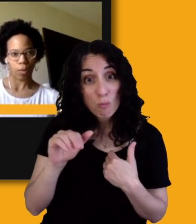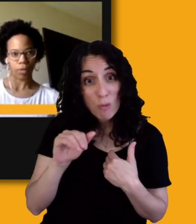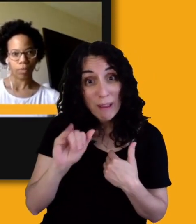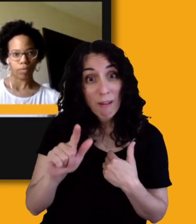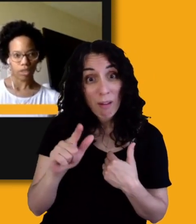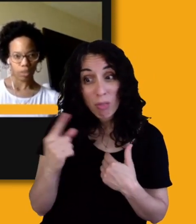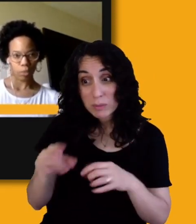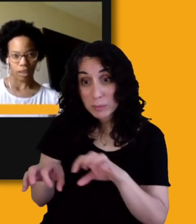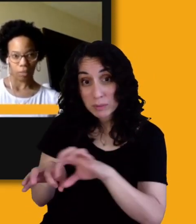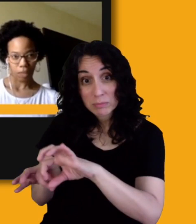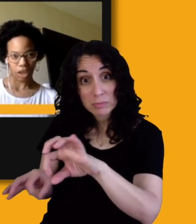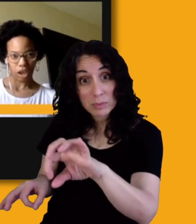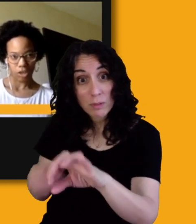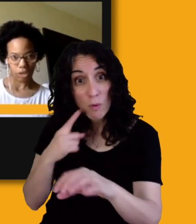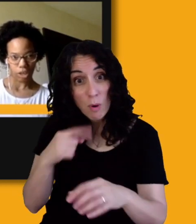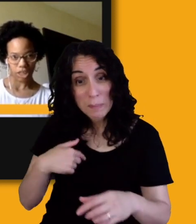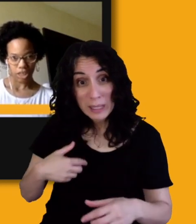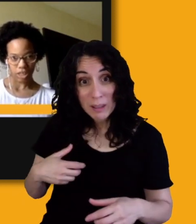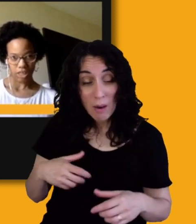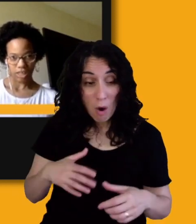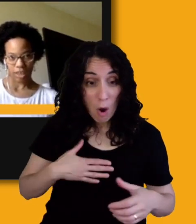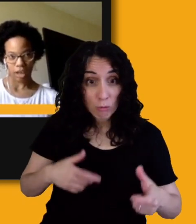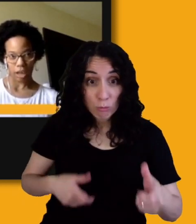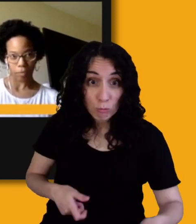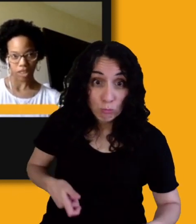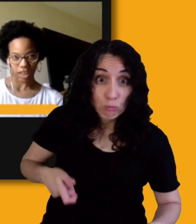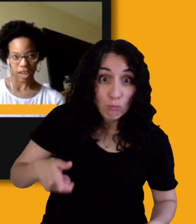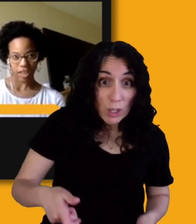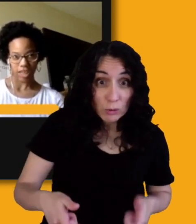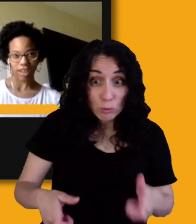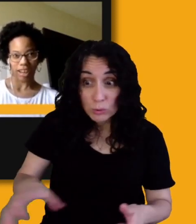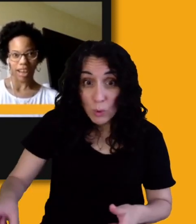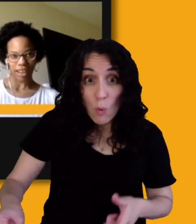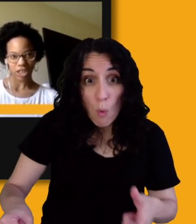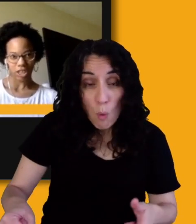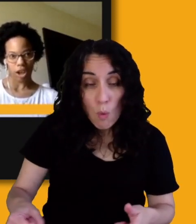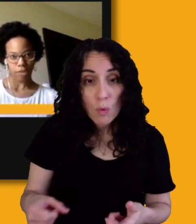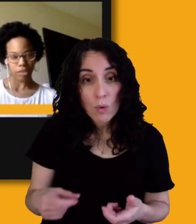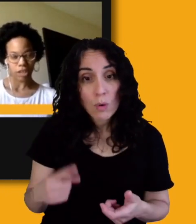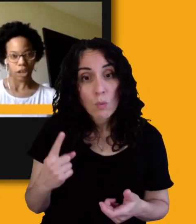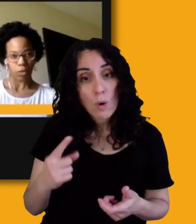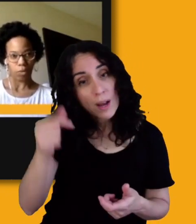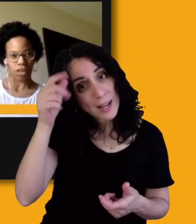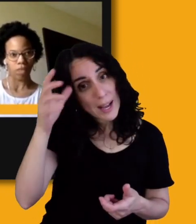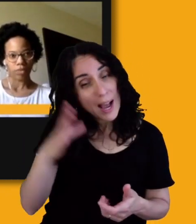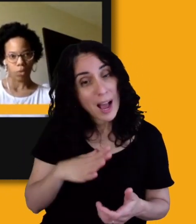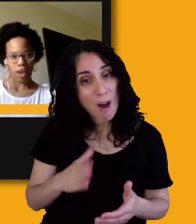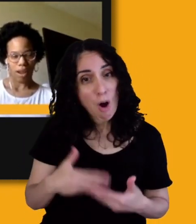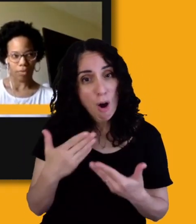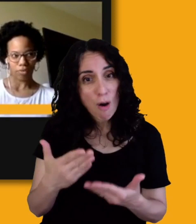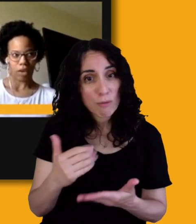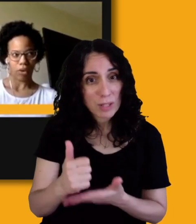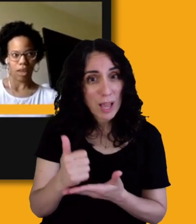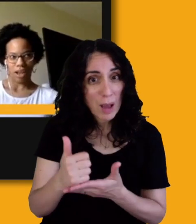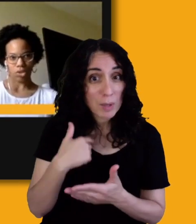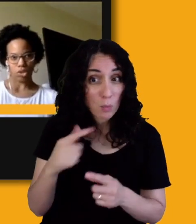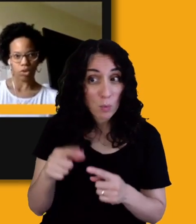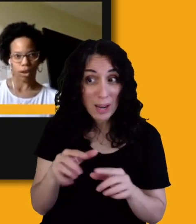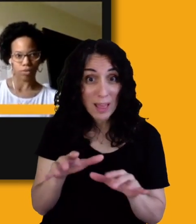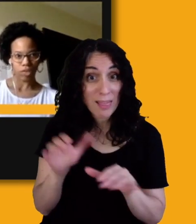someone like me on crutches to get up the stairs. And a guy actually offered to help me when I left out and I was so grateful to